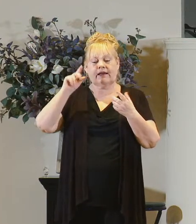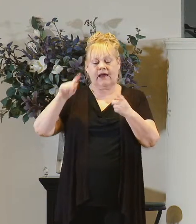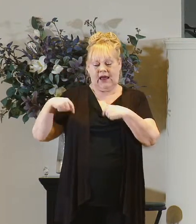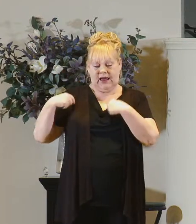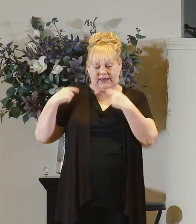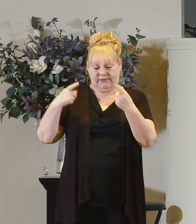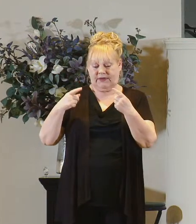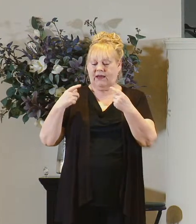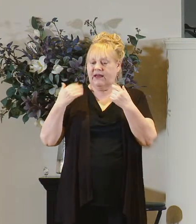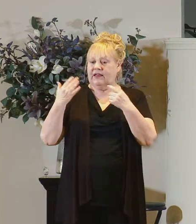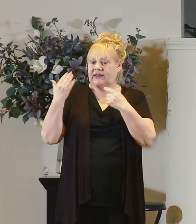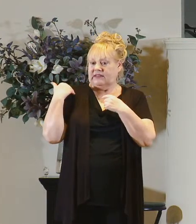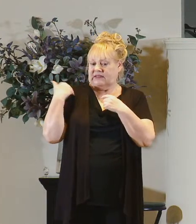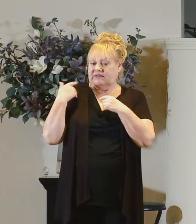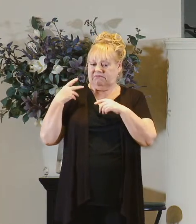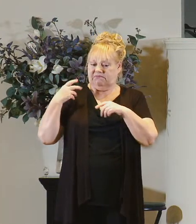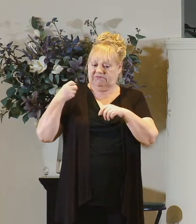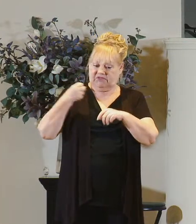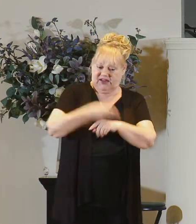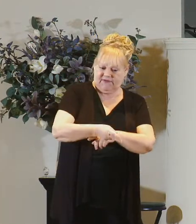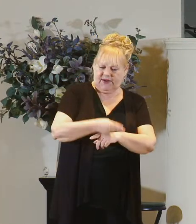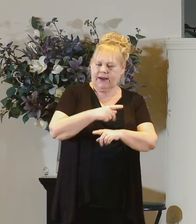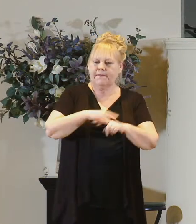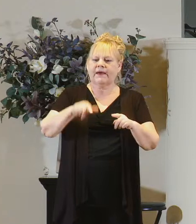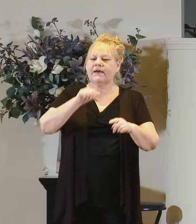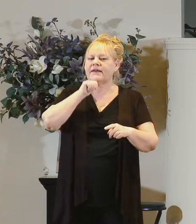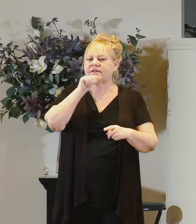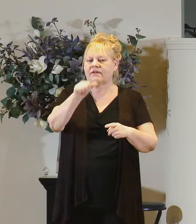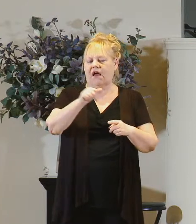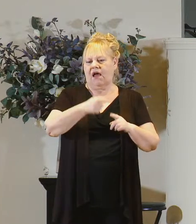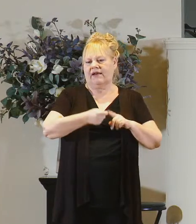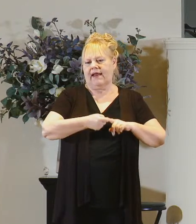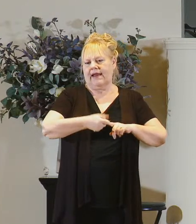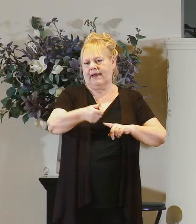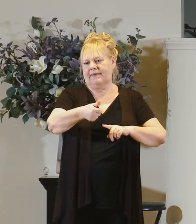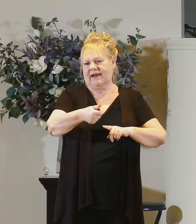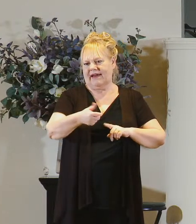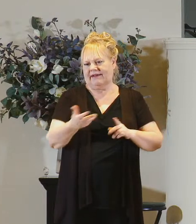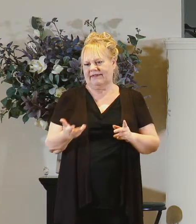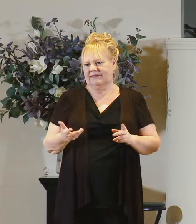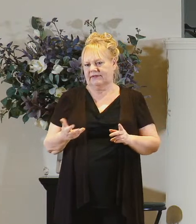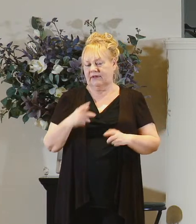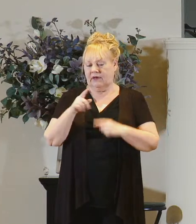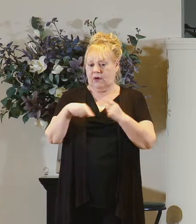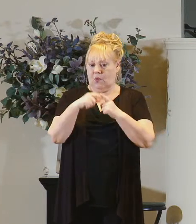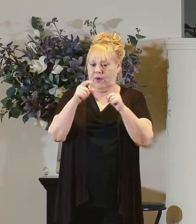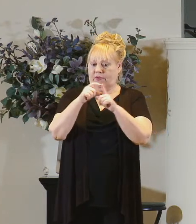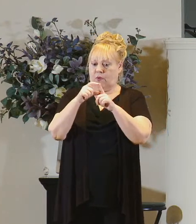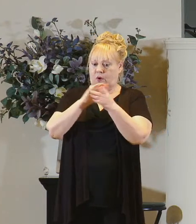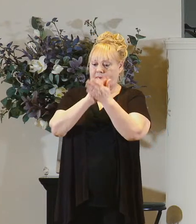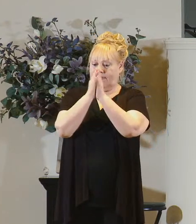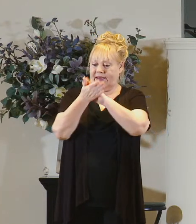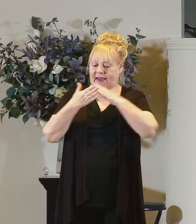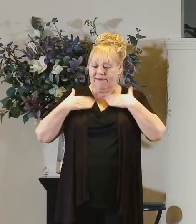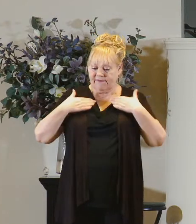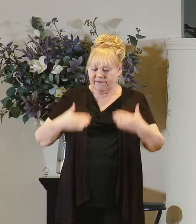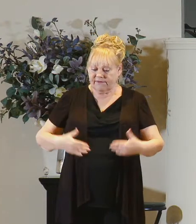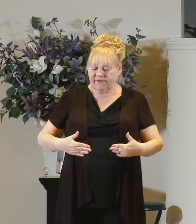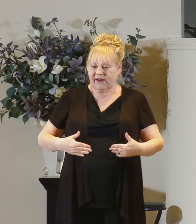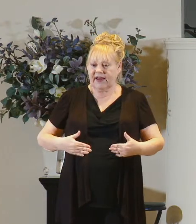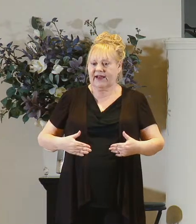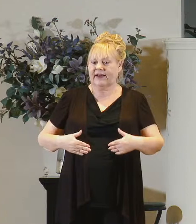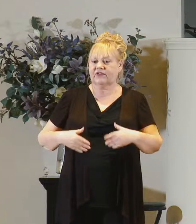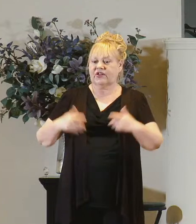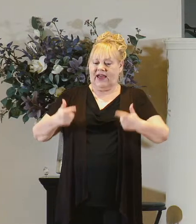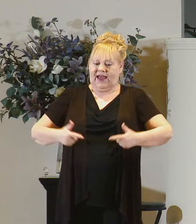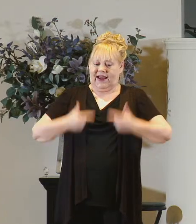defeated but he's not yet been eliminated when the word became flesh and tabernacled